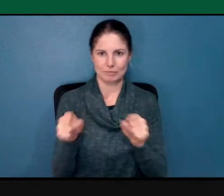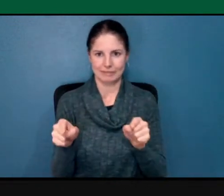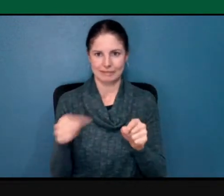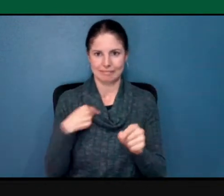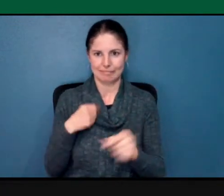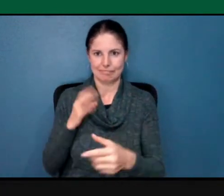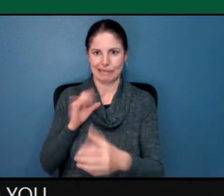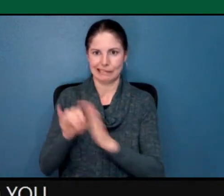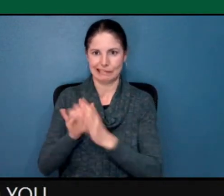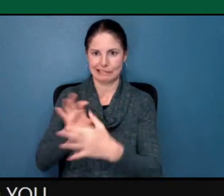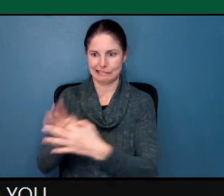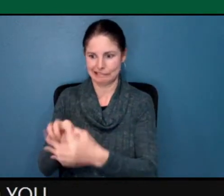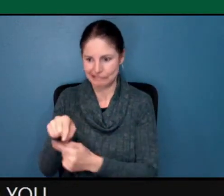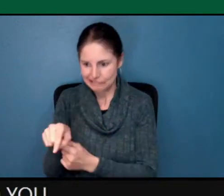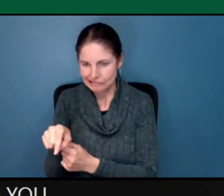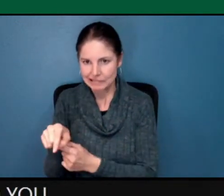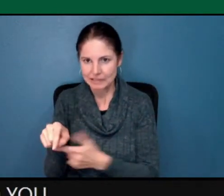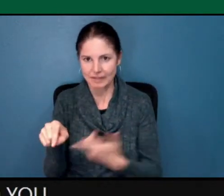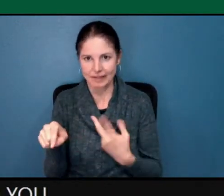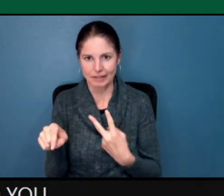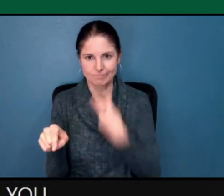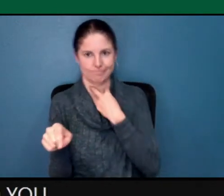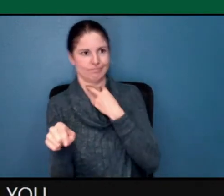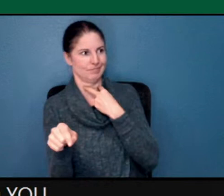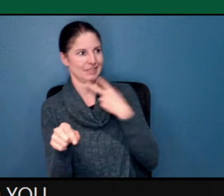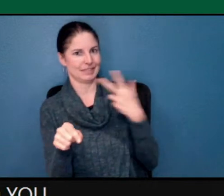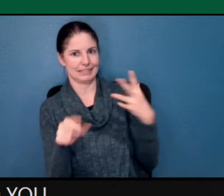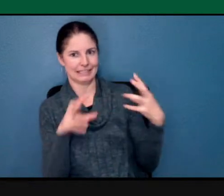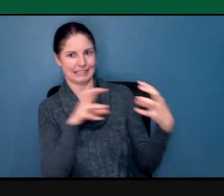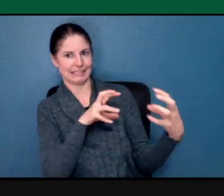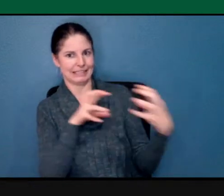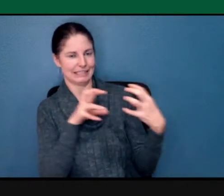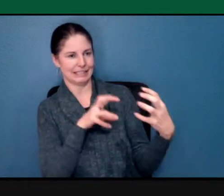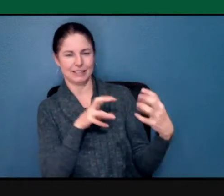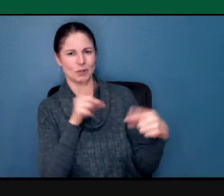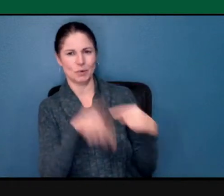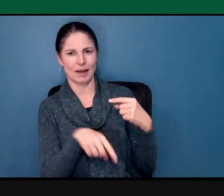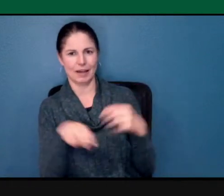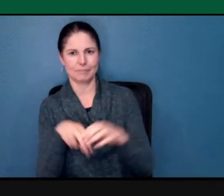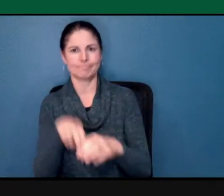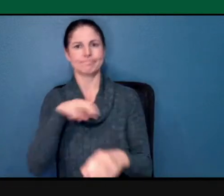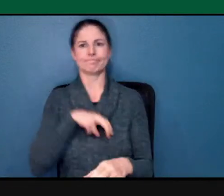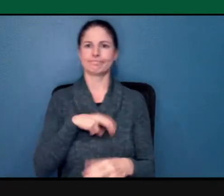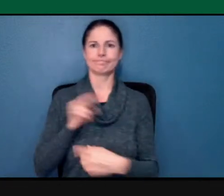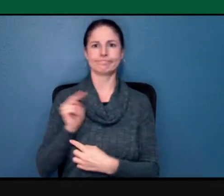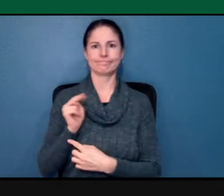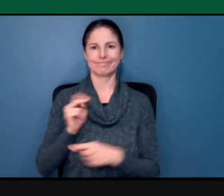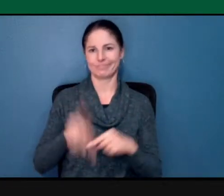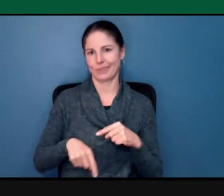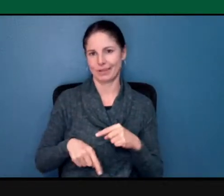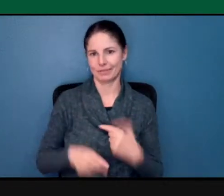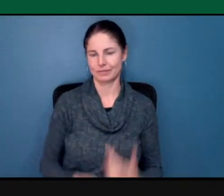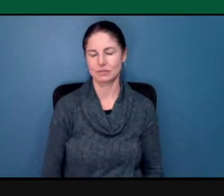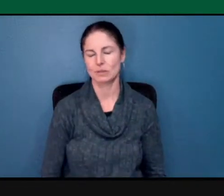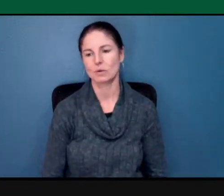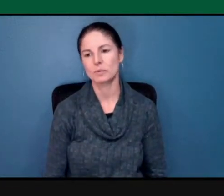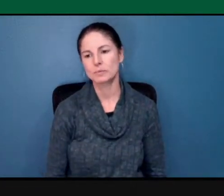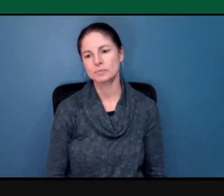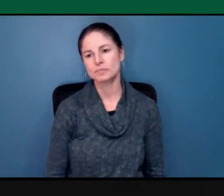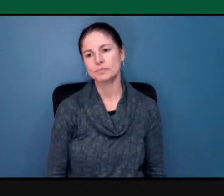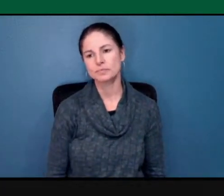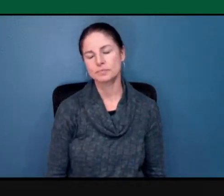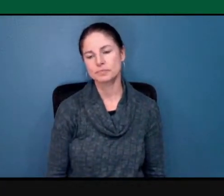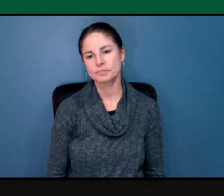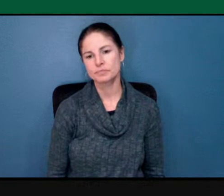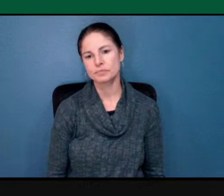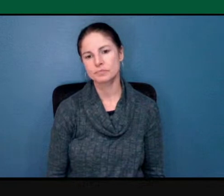get out of that. And I think it's really important that, you know, we recognize